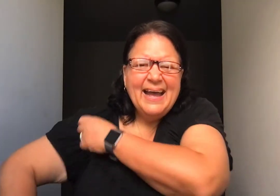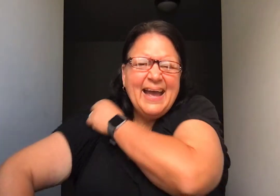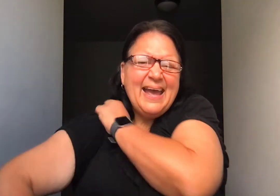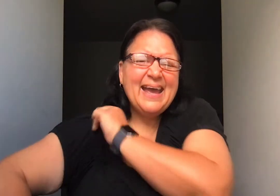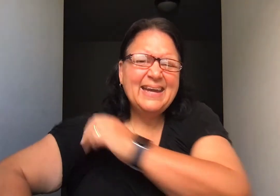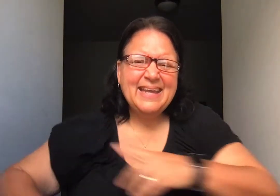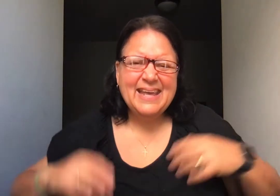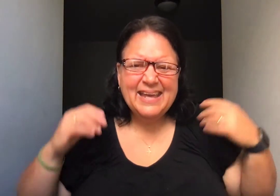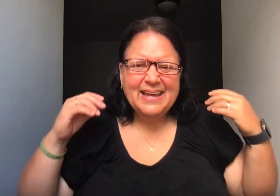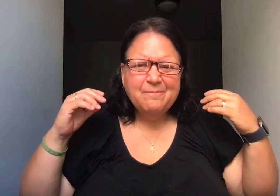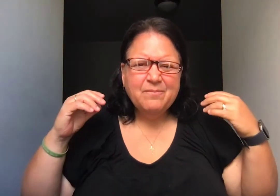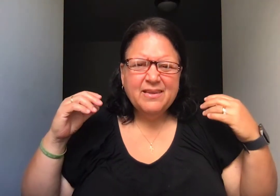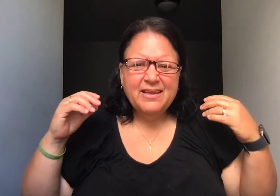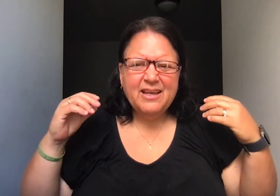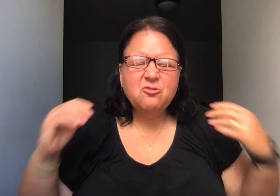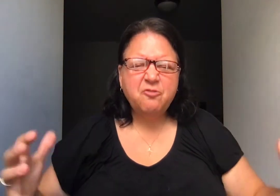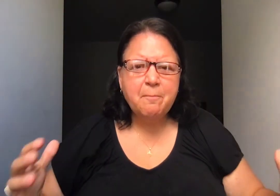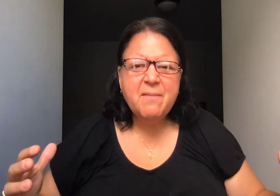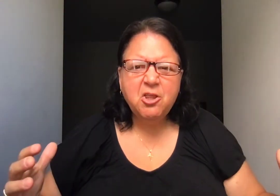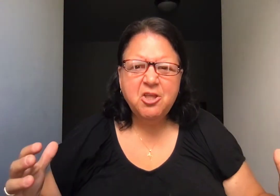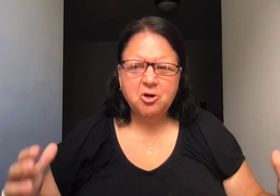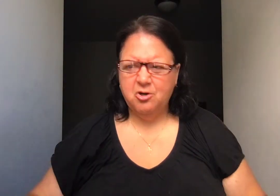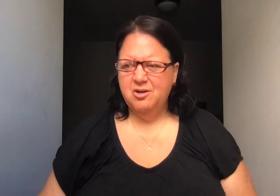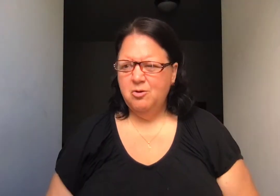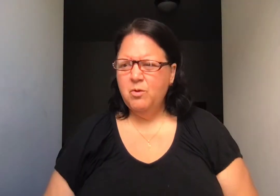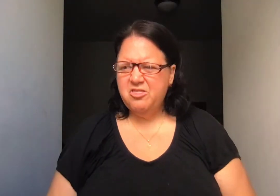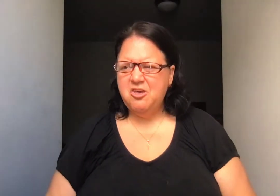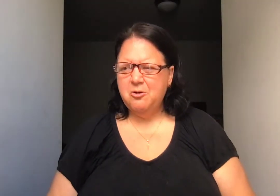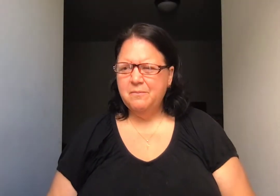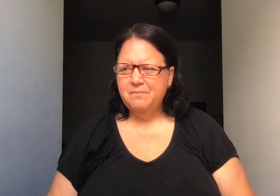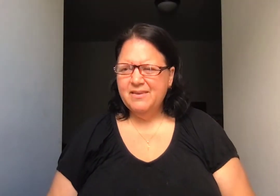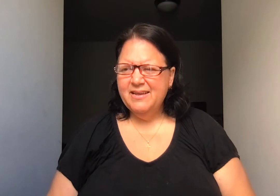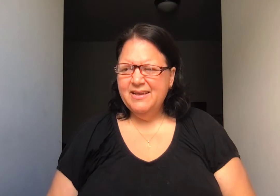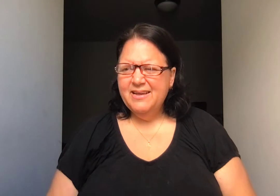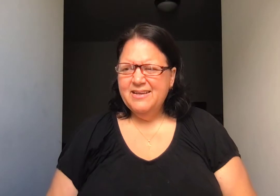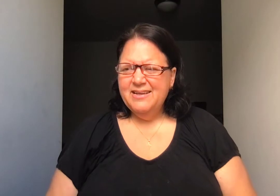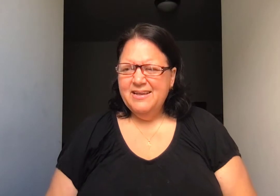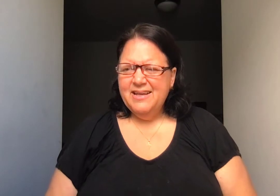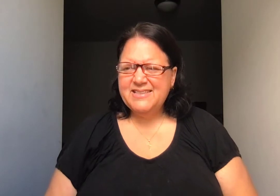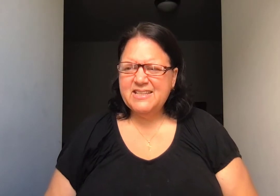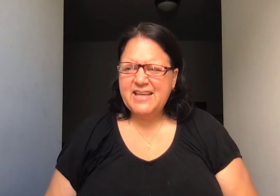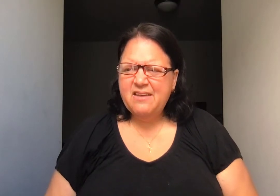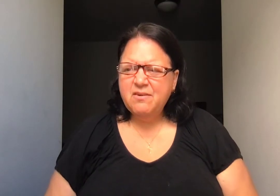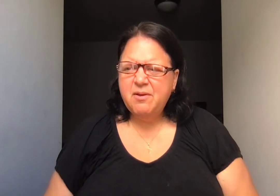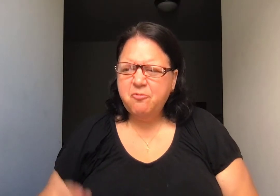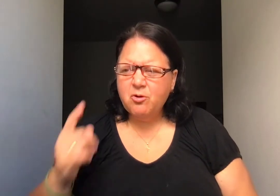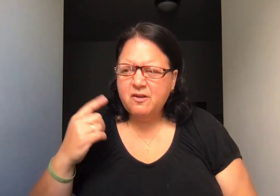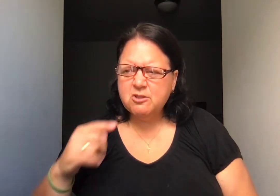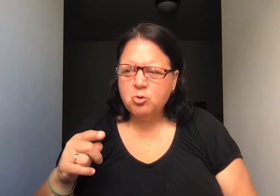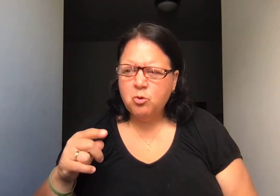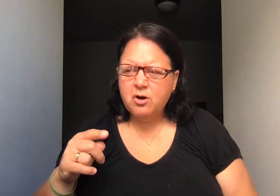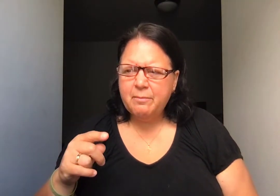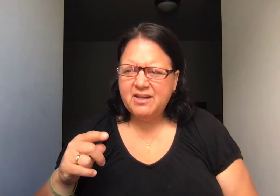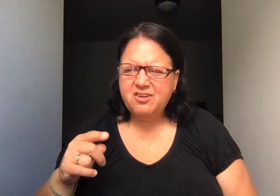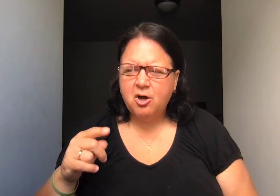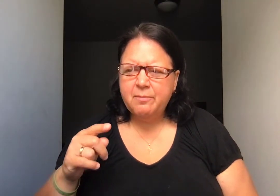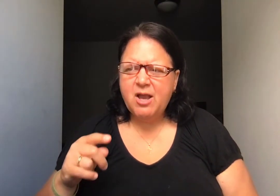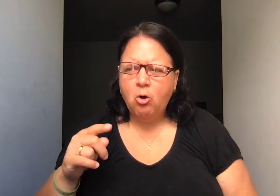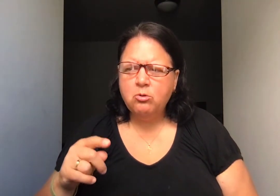And he is familiar with you. It says, Even before there is a word on my tongue, behold,